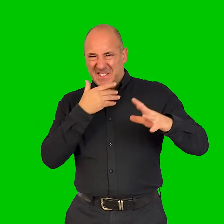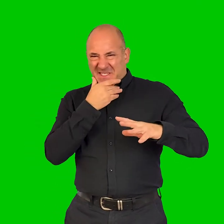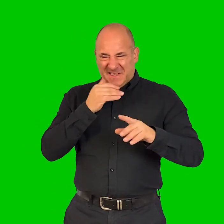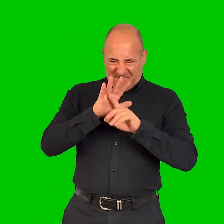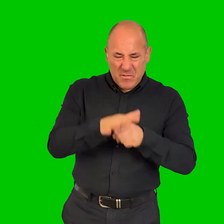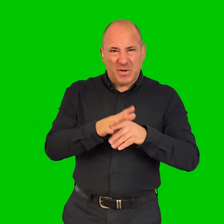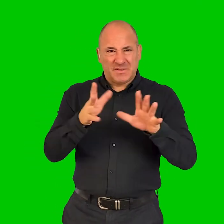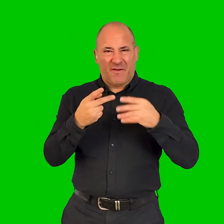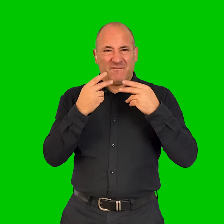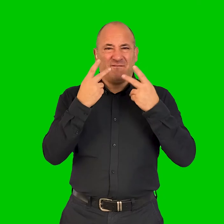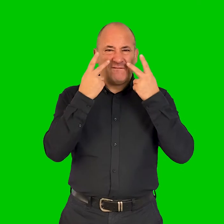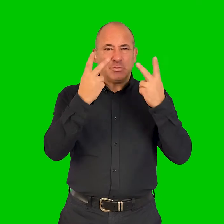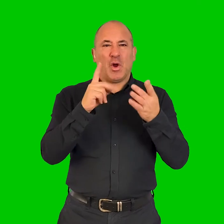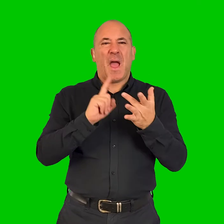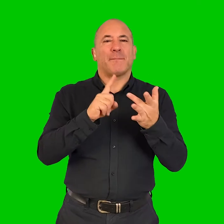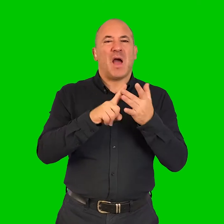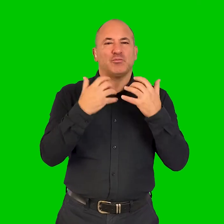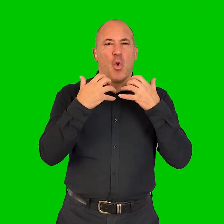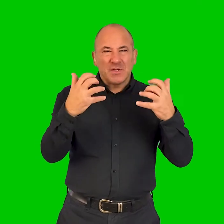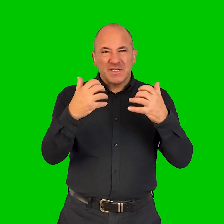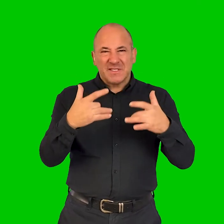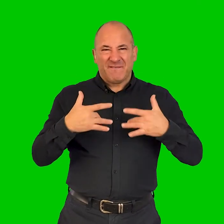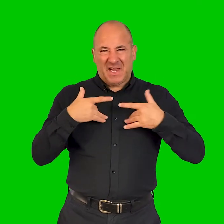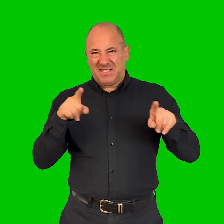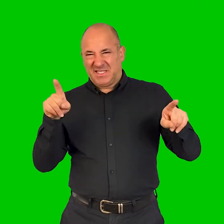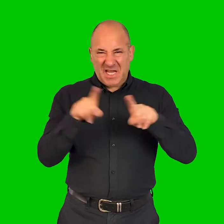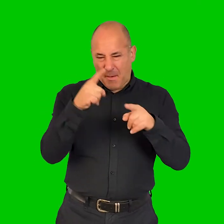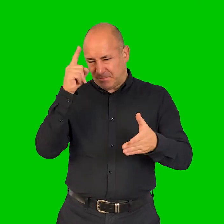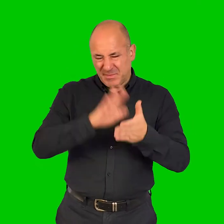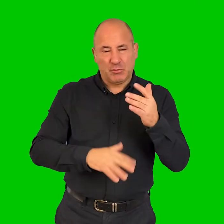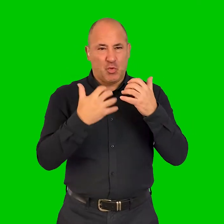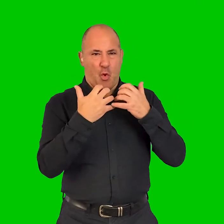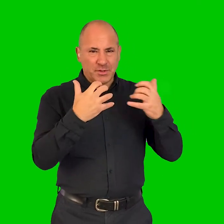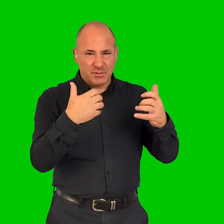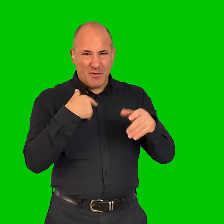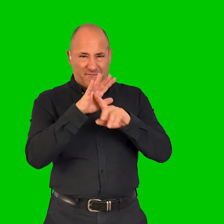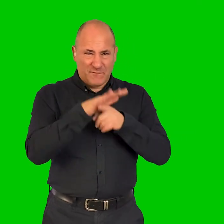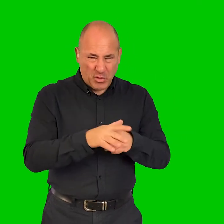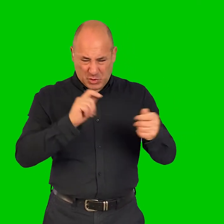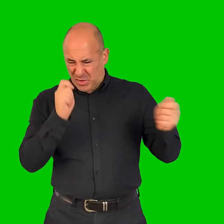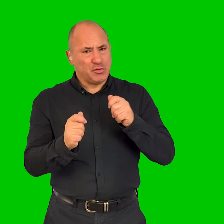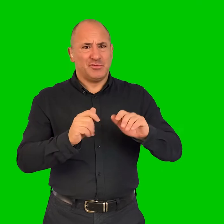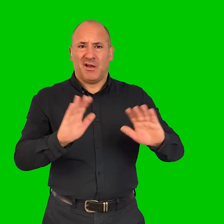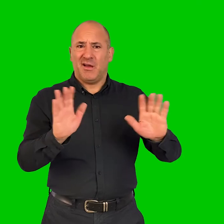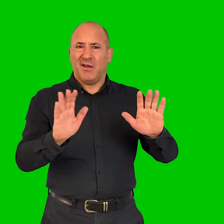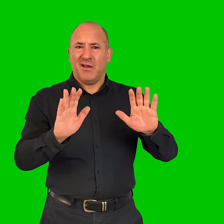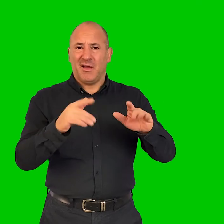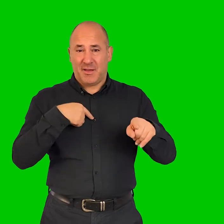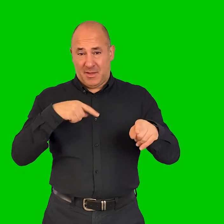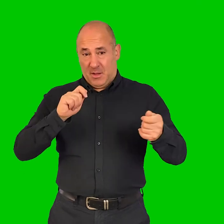way. So, that instead of trying to mold and shape and almost force maybe a